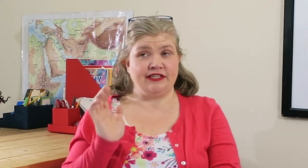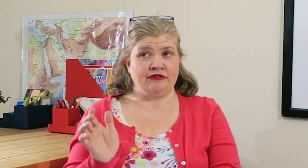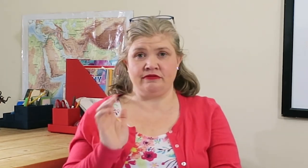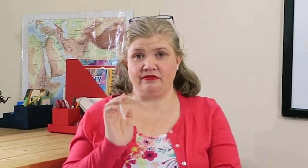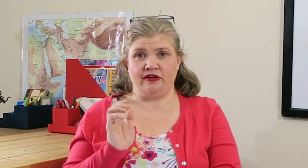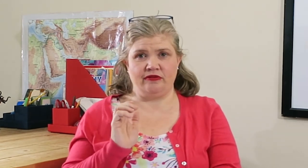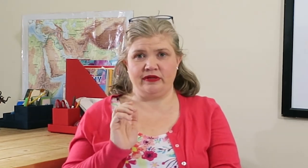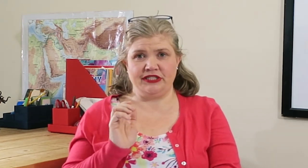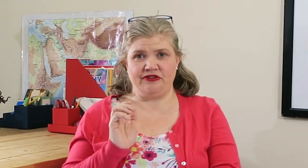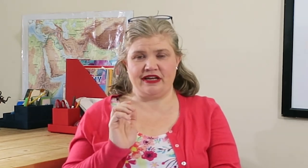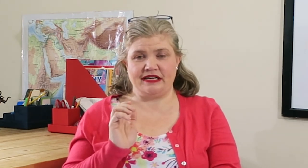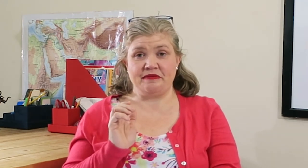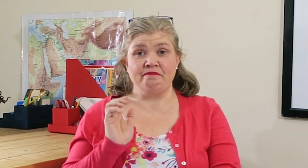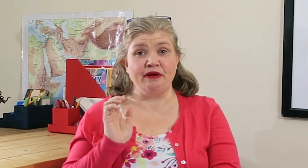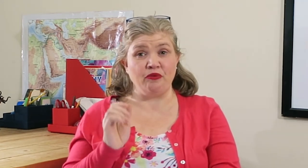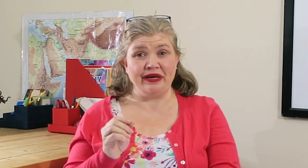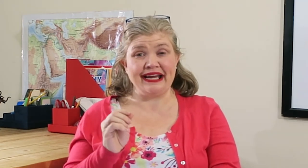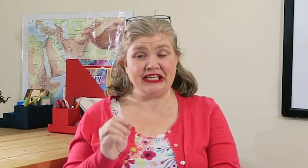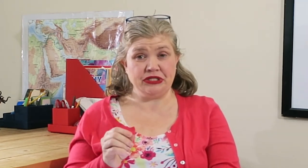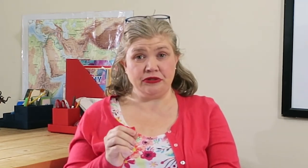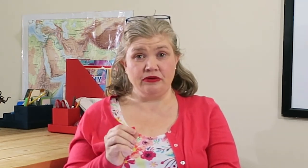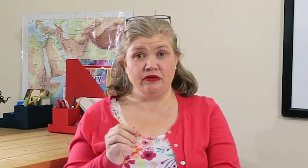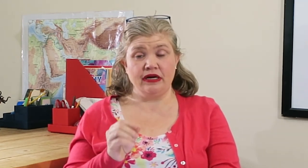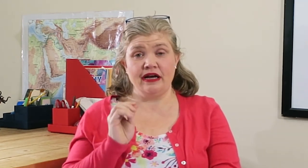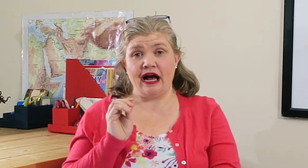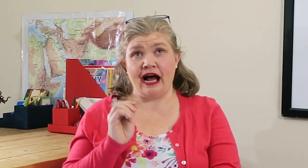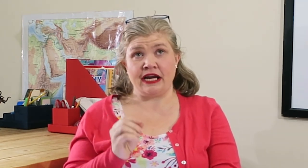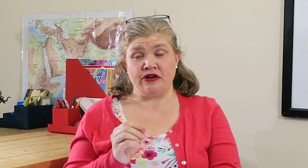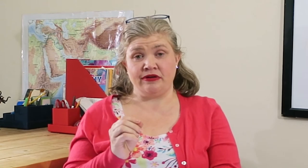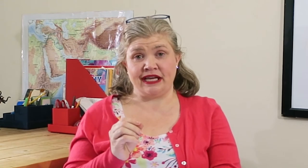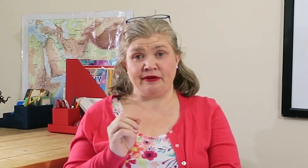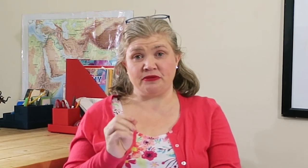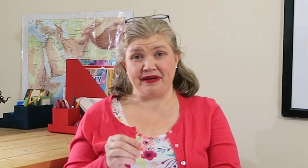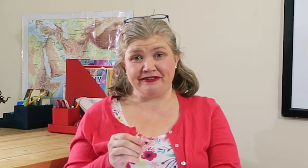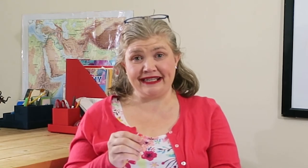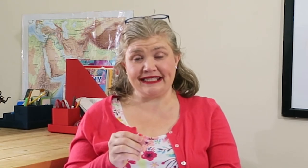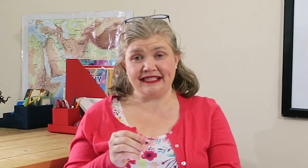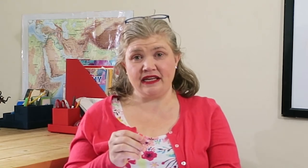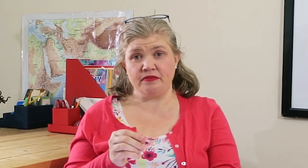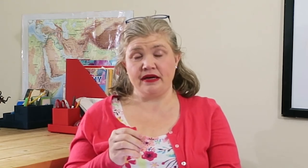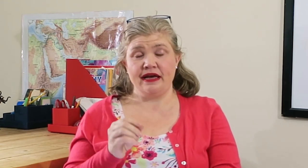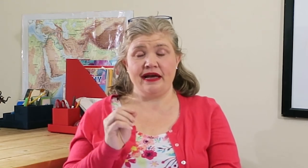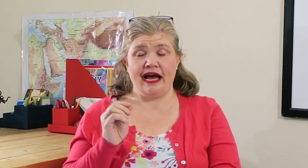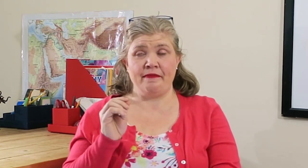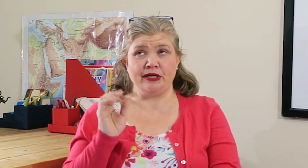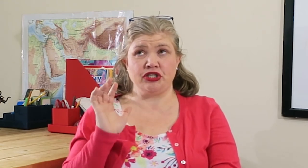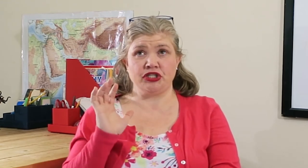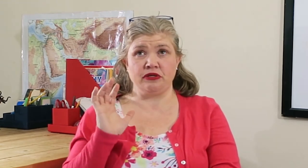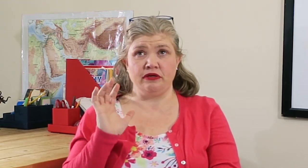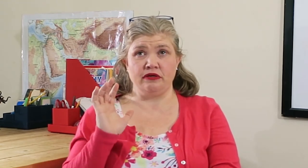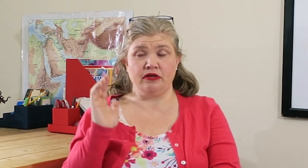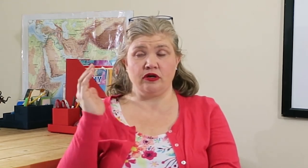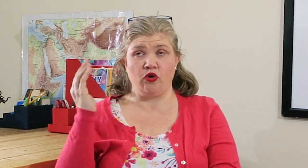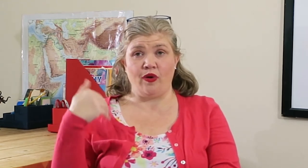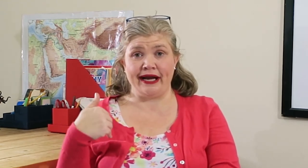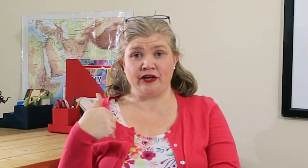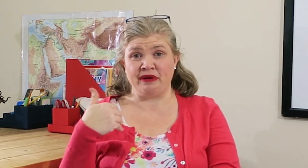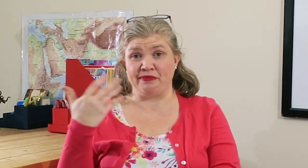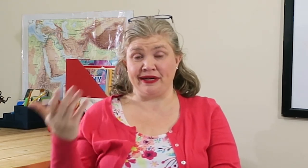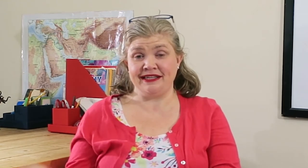don't always do that. But when I do, I notice how much better I sleep, how much quieter my brain